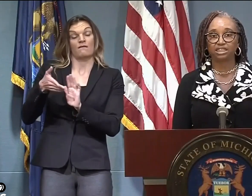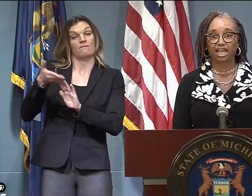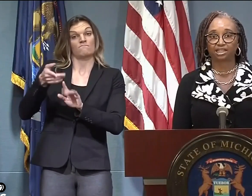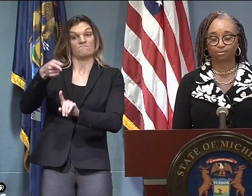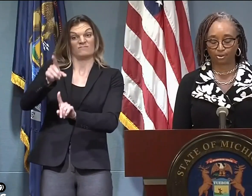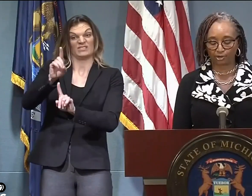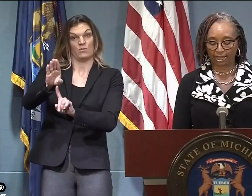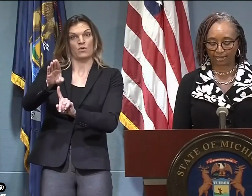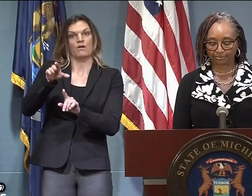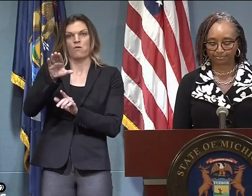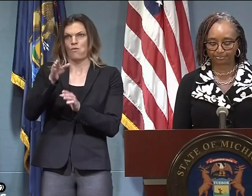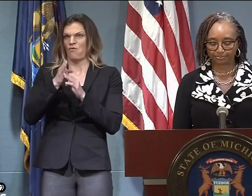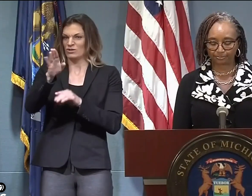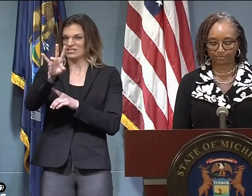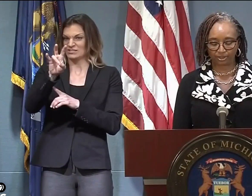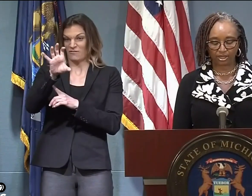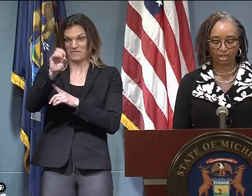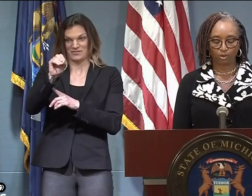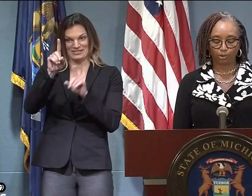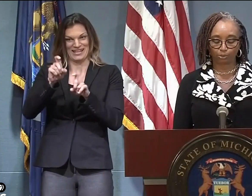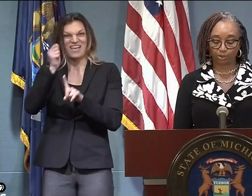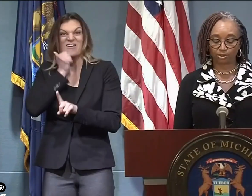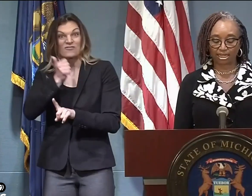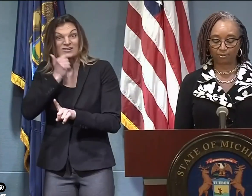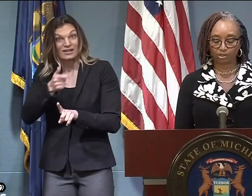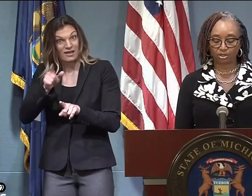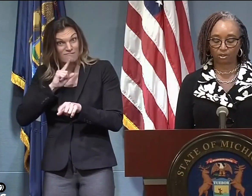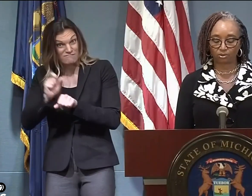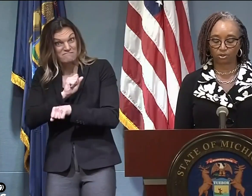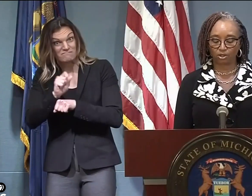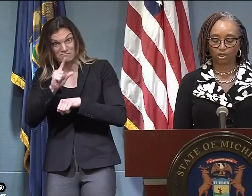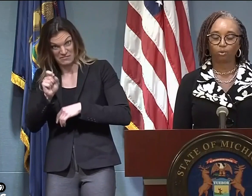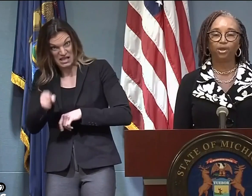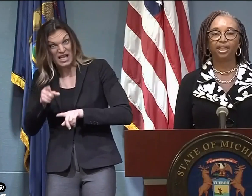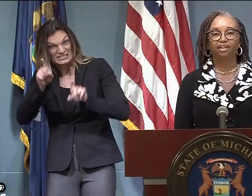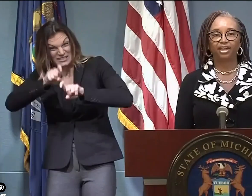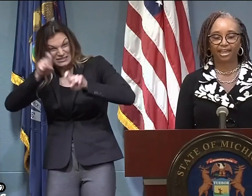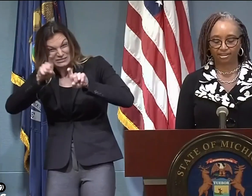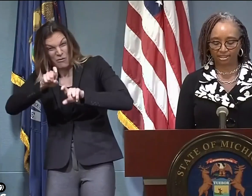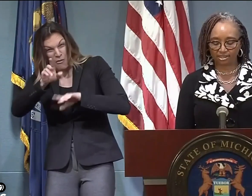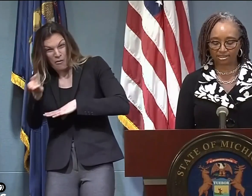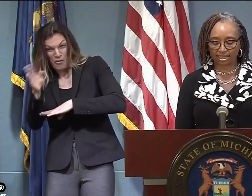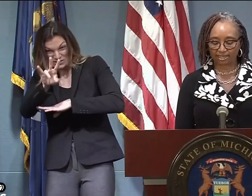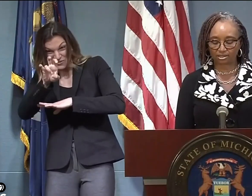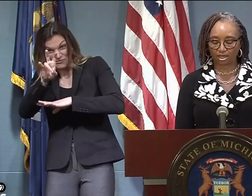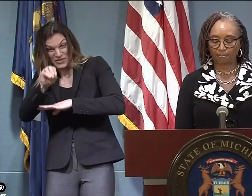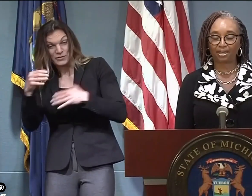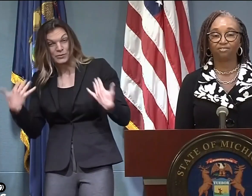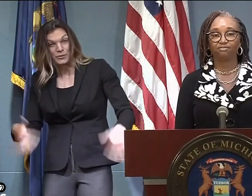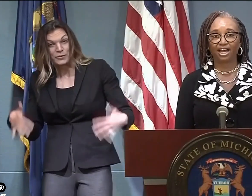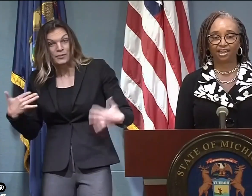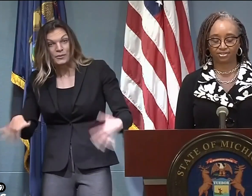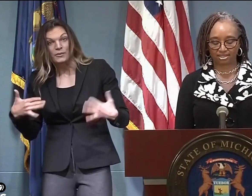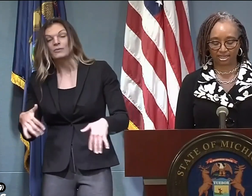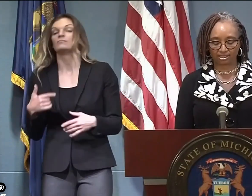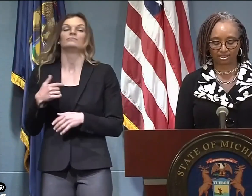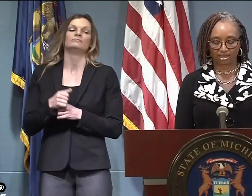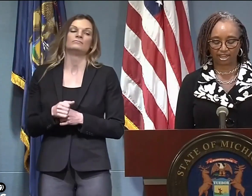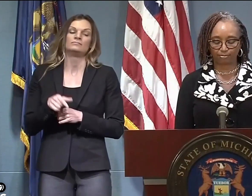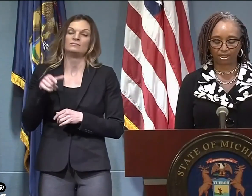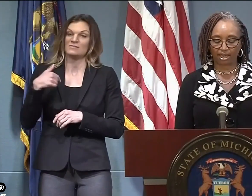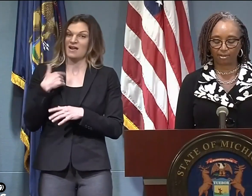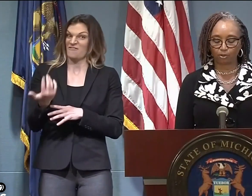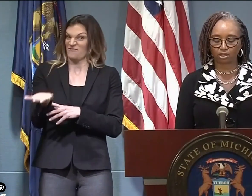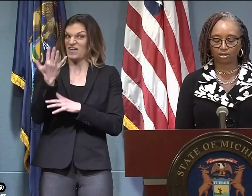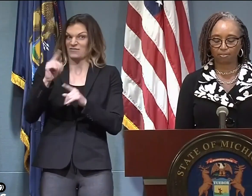approximately 750 tests per day. With real-time results, we have had these